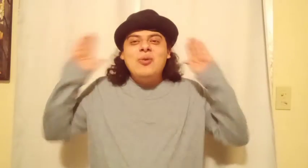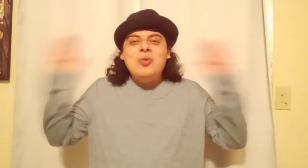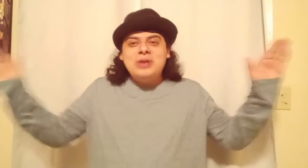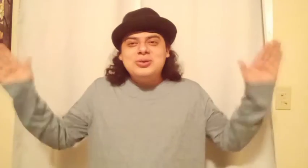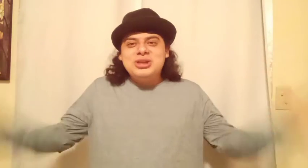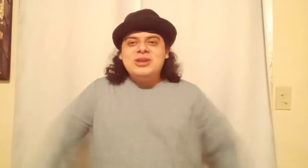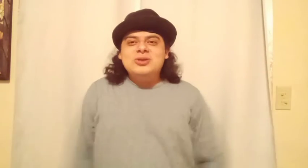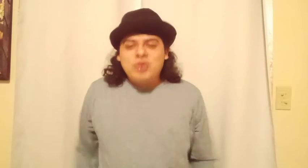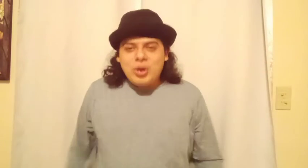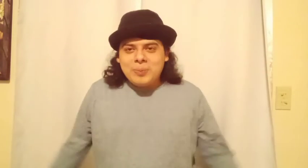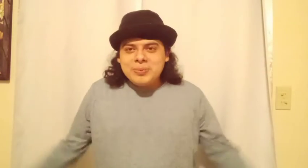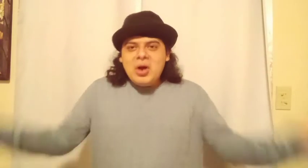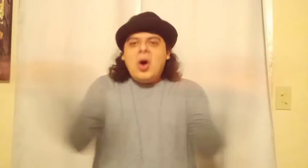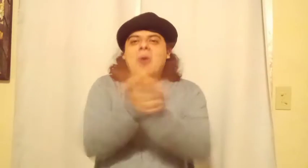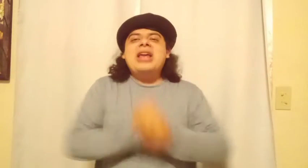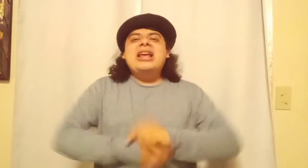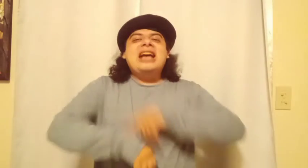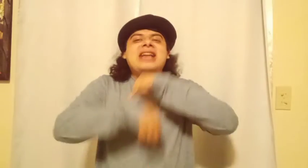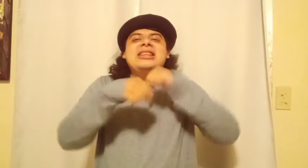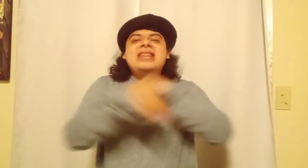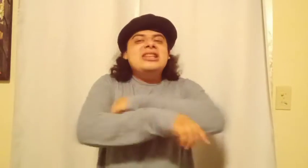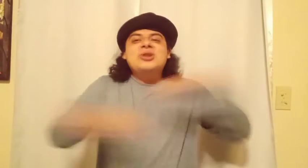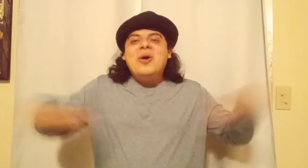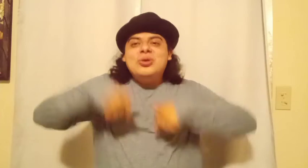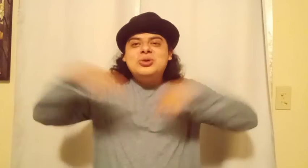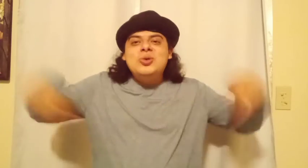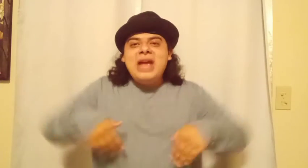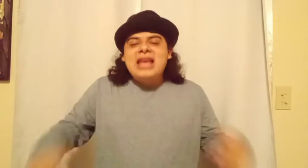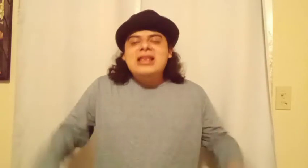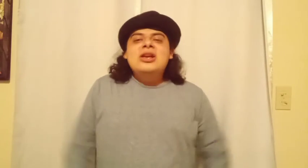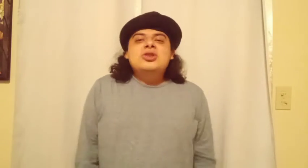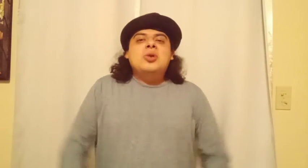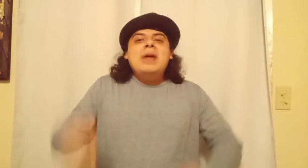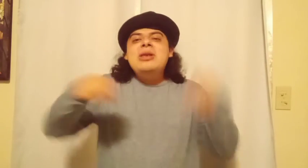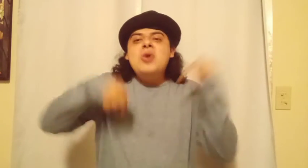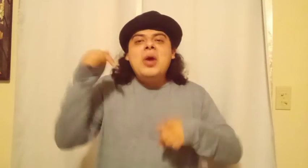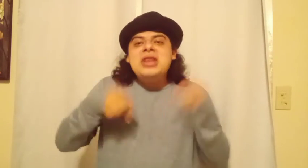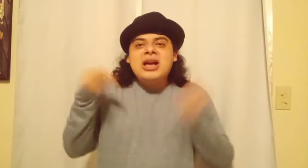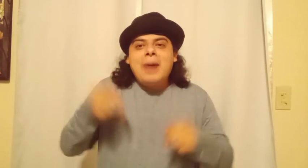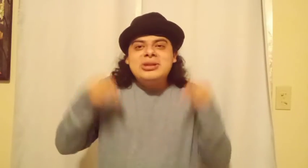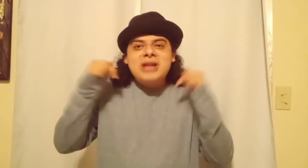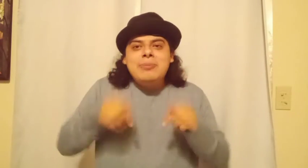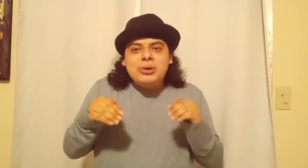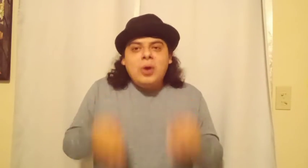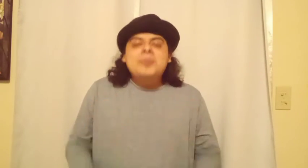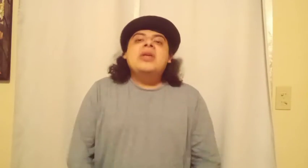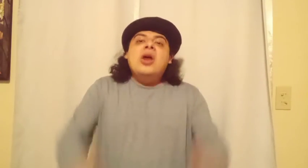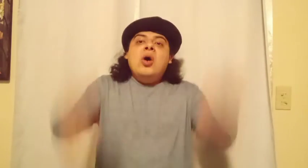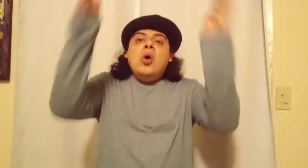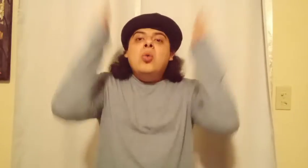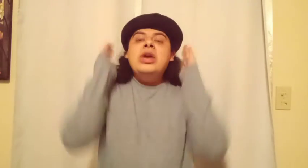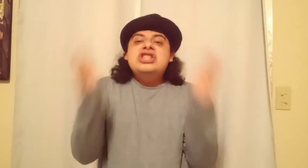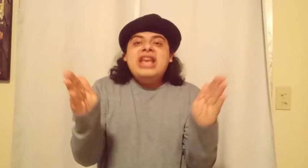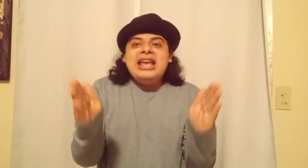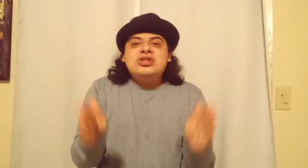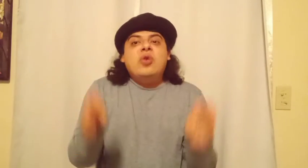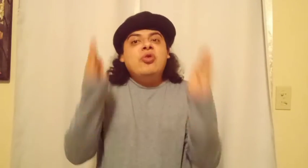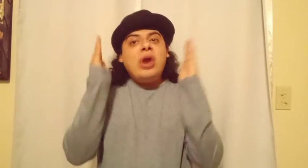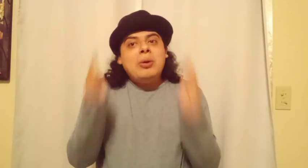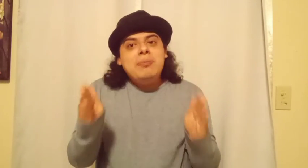can't wait to see this film. All right, guys. I think it's all for today. So let me know in the comments down below, which is your favorite